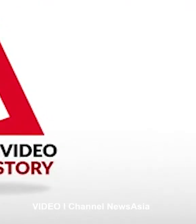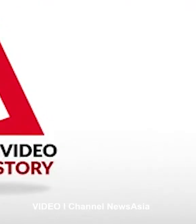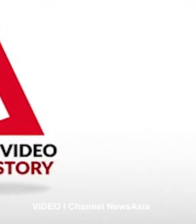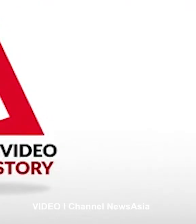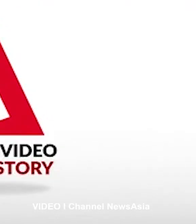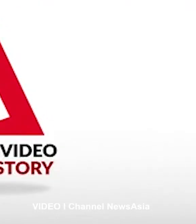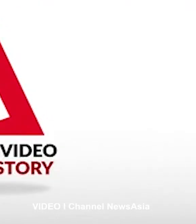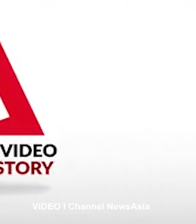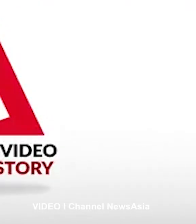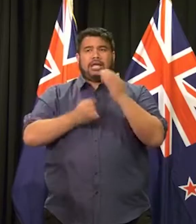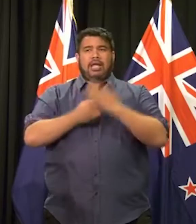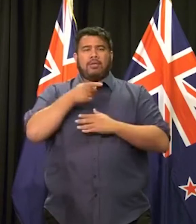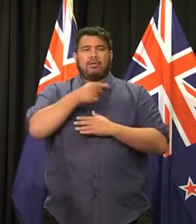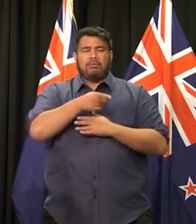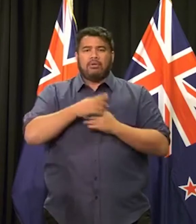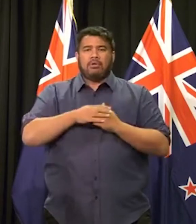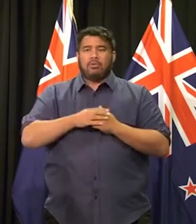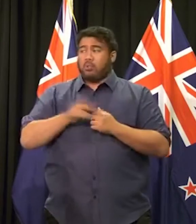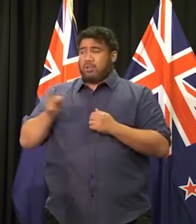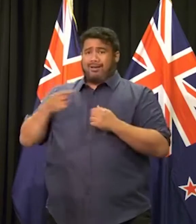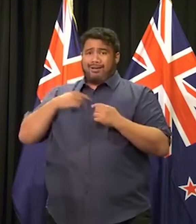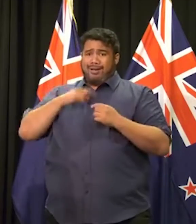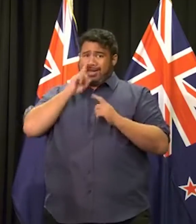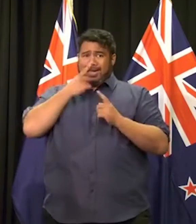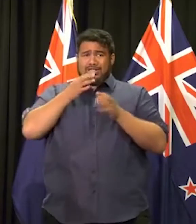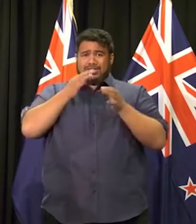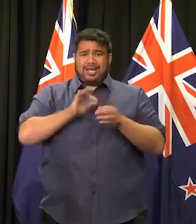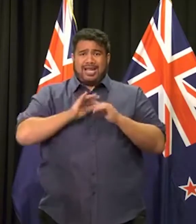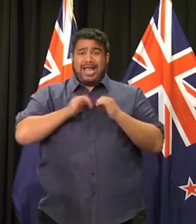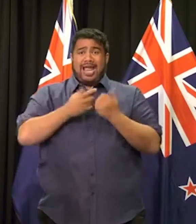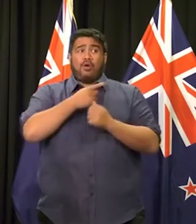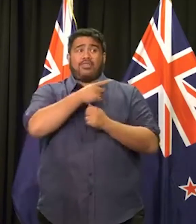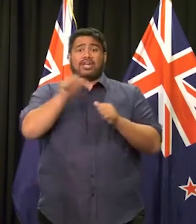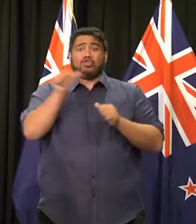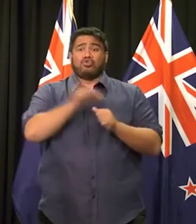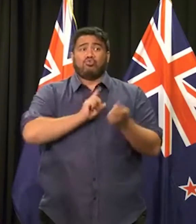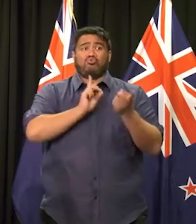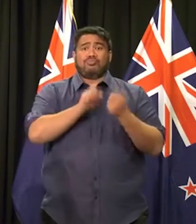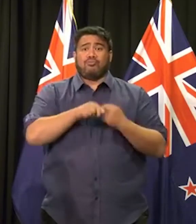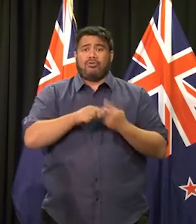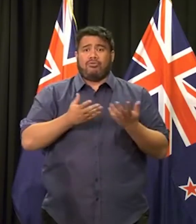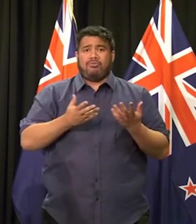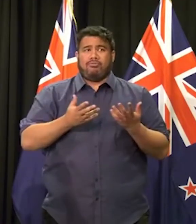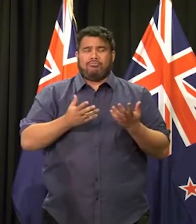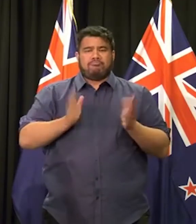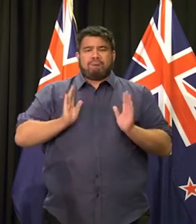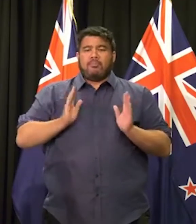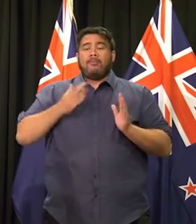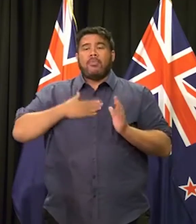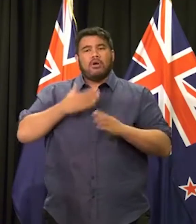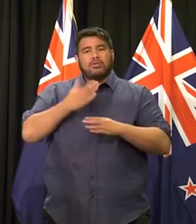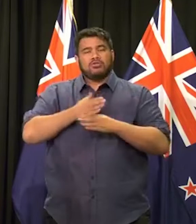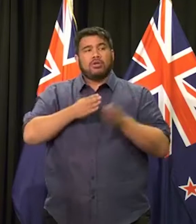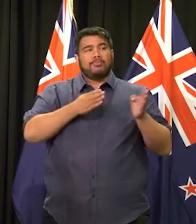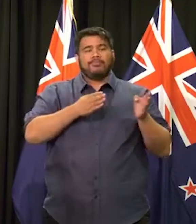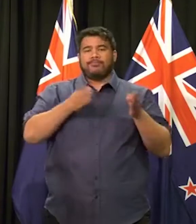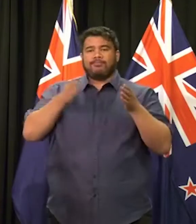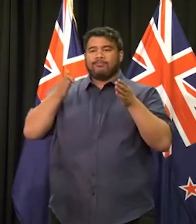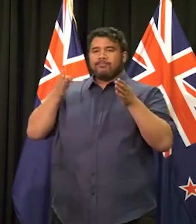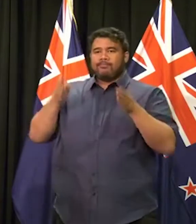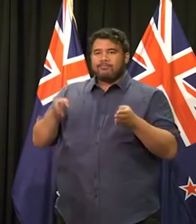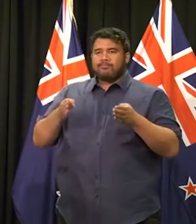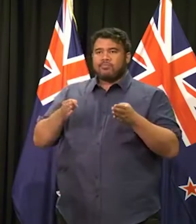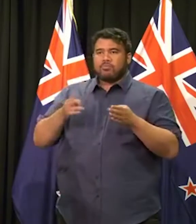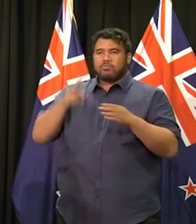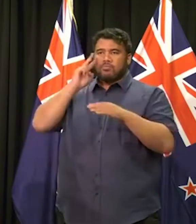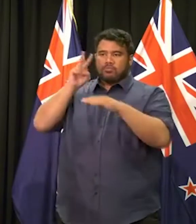determinations of the way that others should be responding. It's my job to make sure that we have, uh, uh, uh, the long